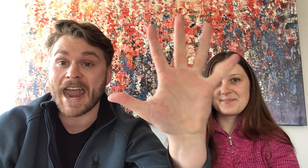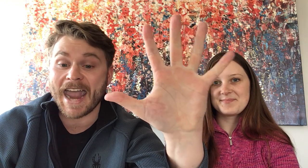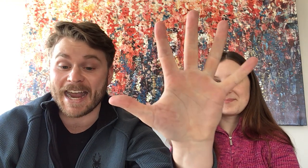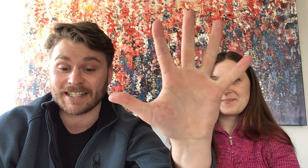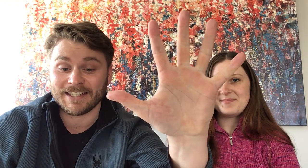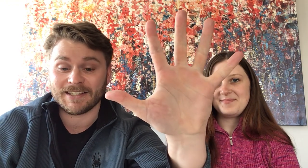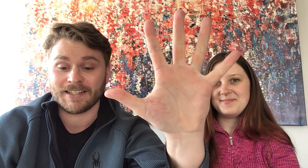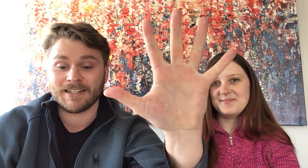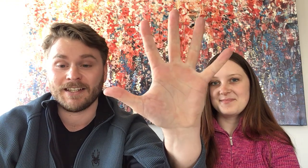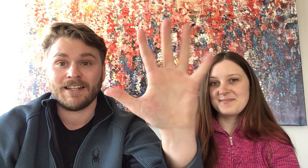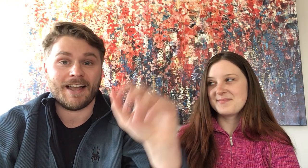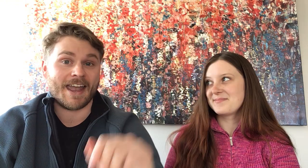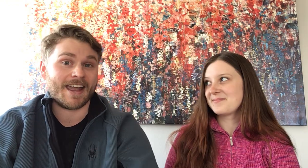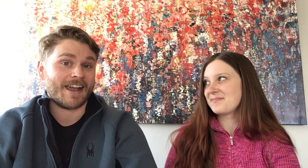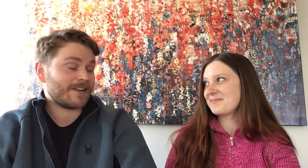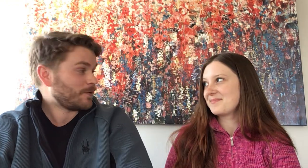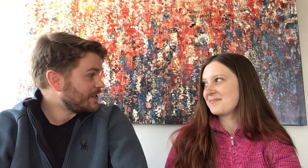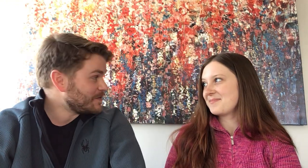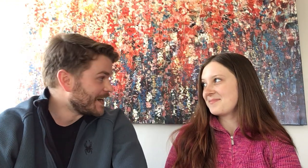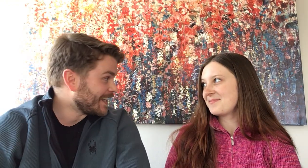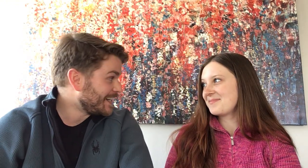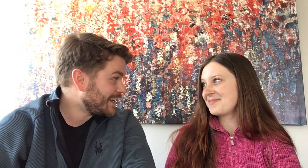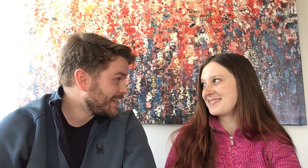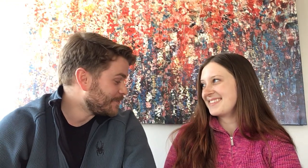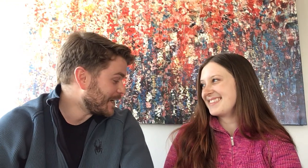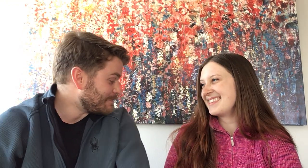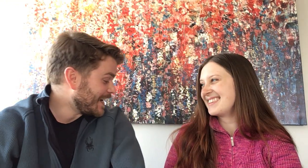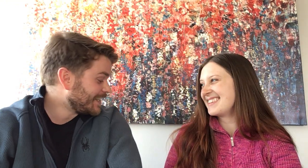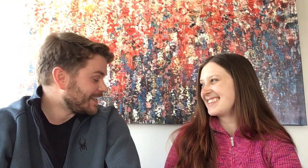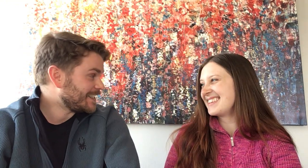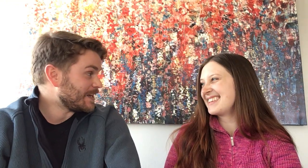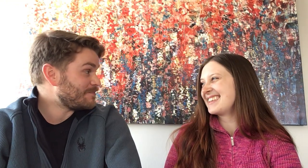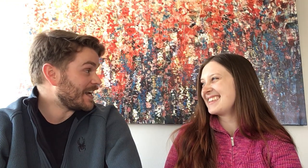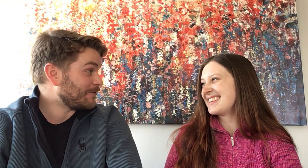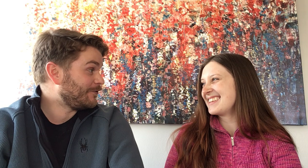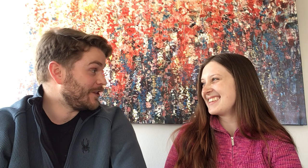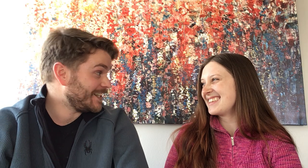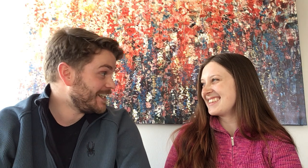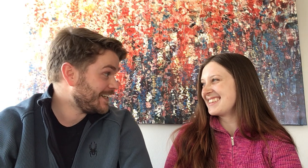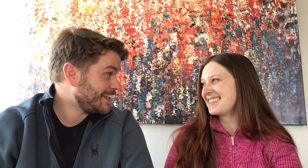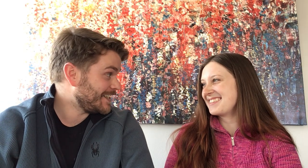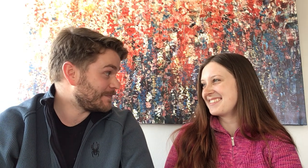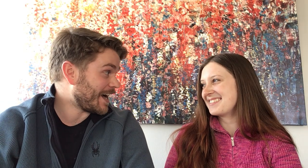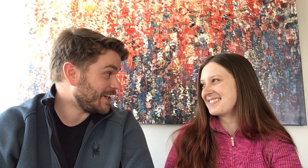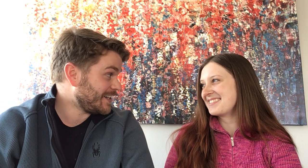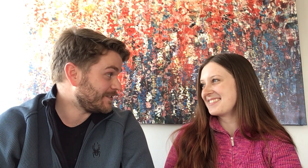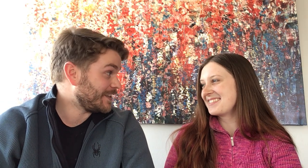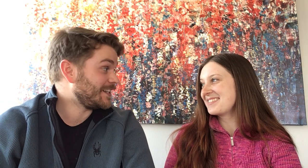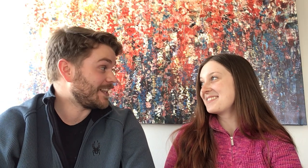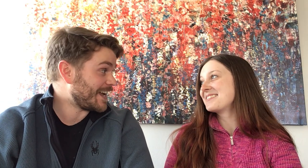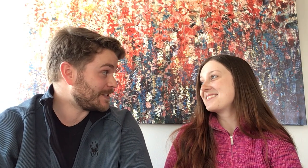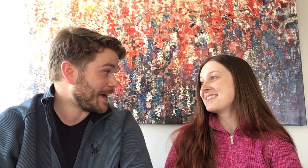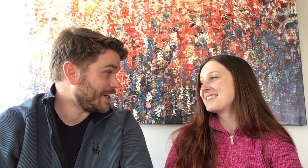hand. And one that you might like wearing pink is the pink-footed spider. The Goliath spider.